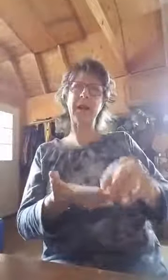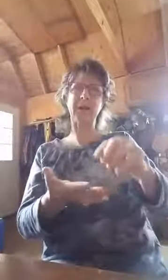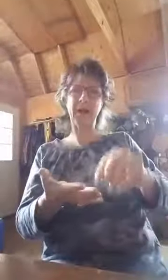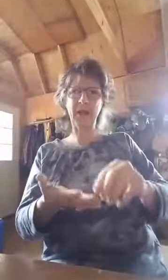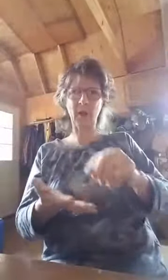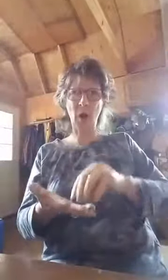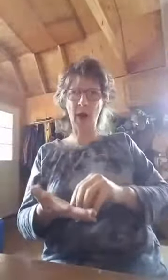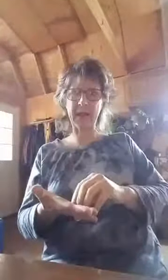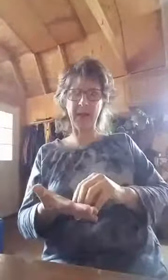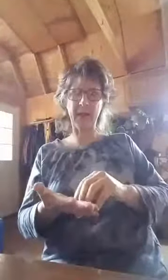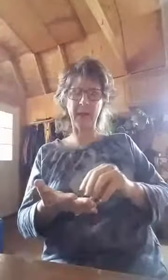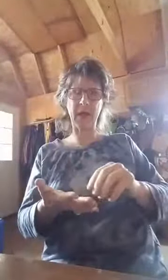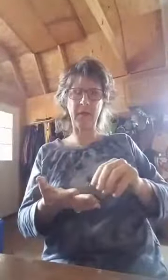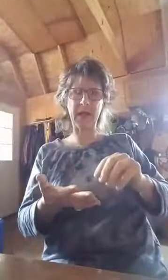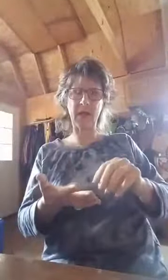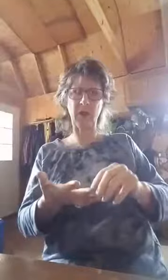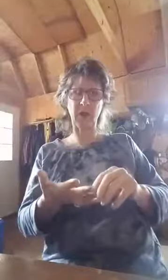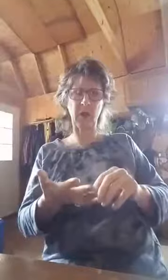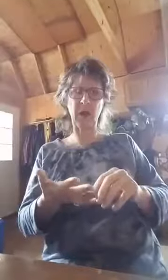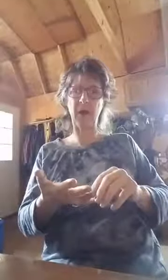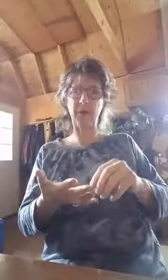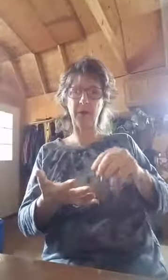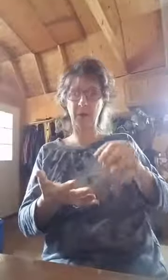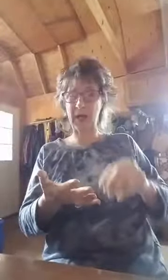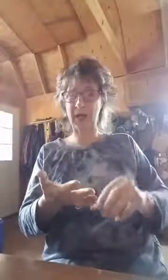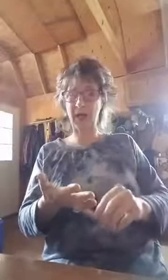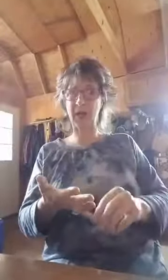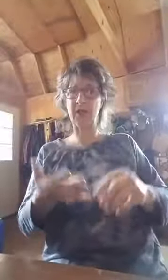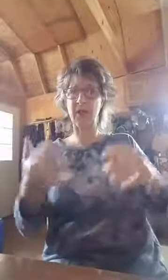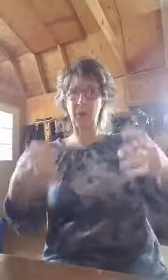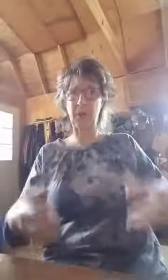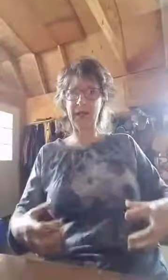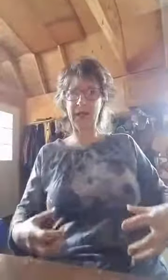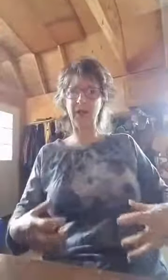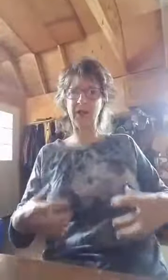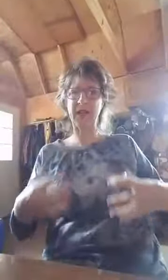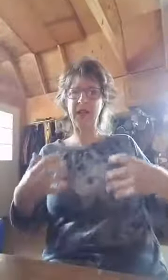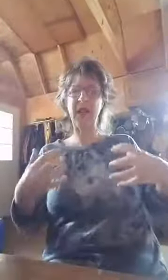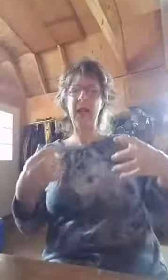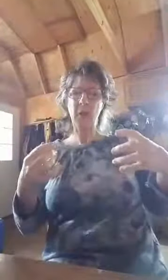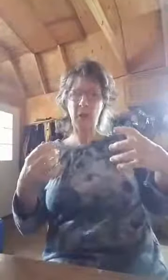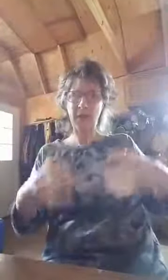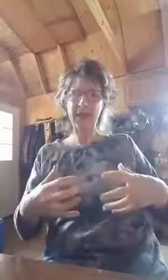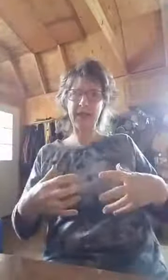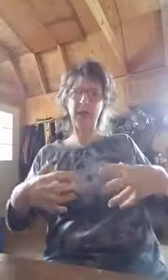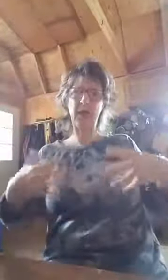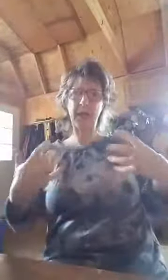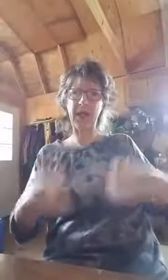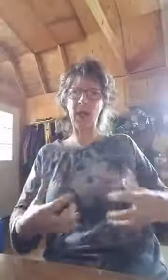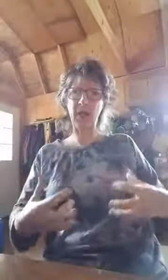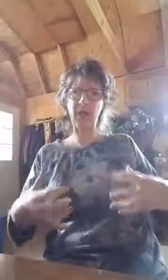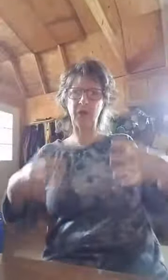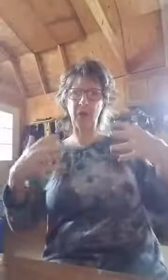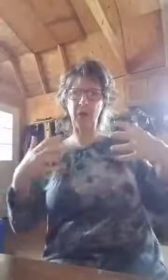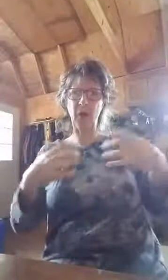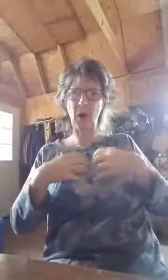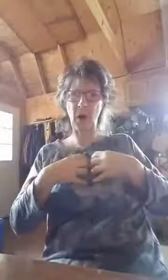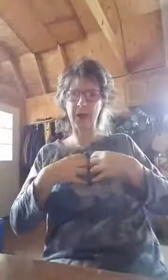that, begin to walk in that, begin to, uh, pray in tongues to bring that understanding, bring that skill, bring that knowledge from your heart,